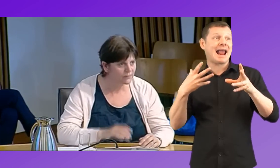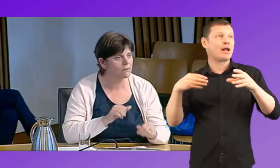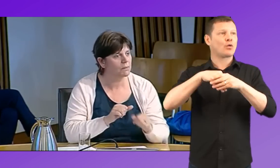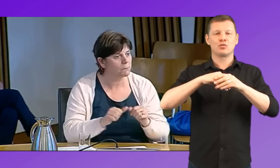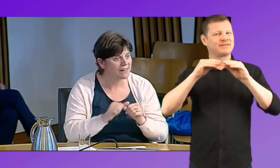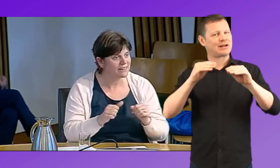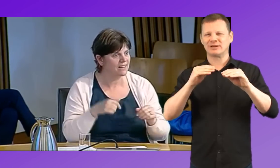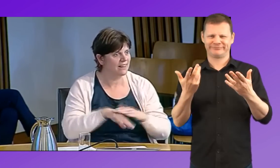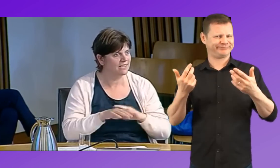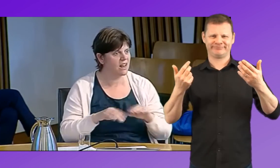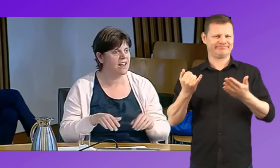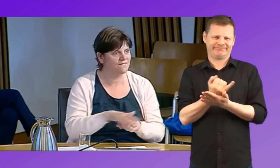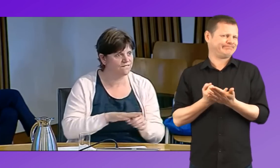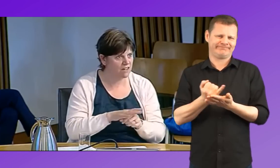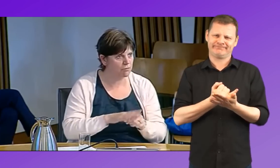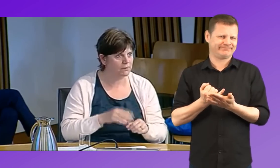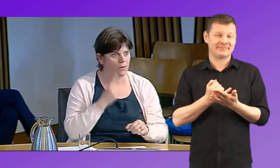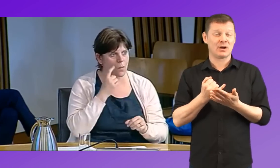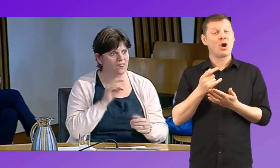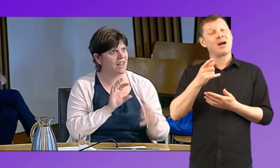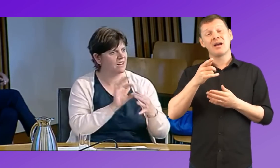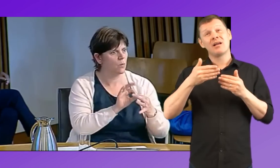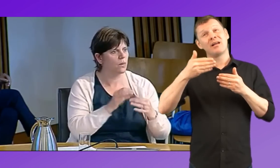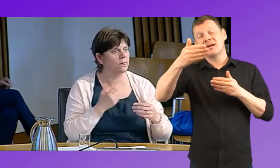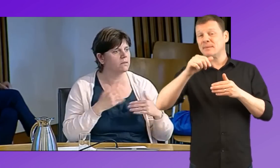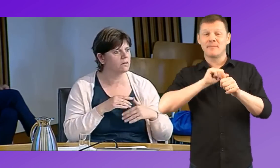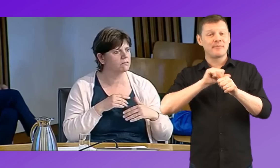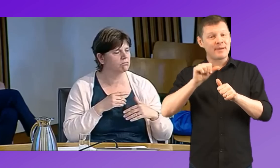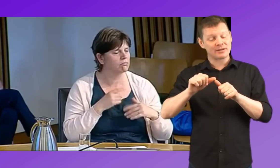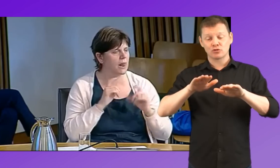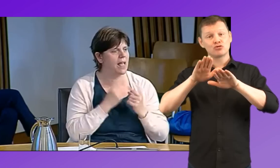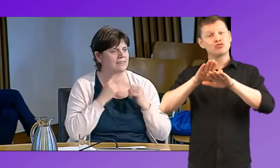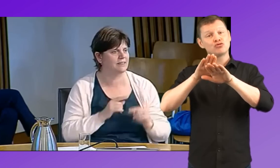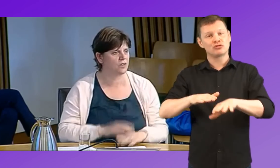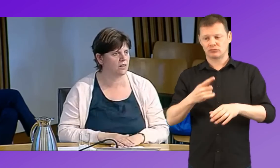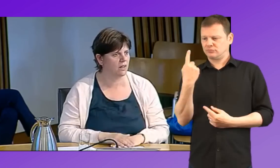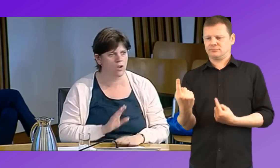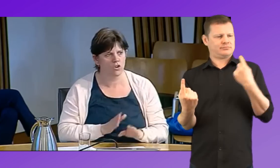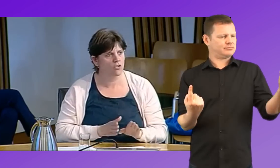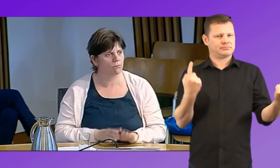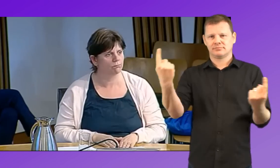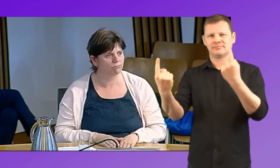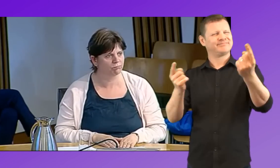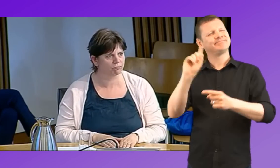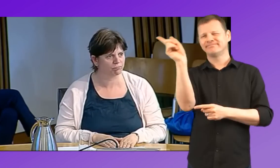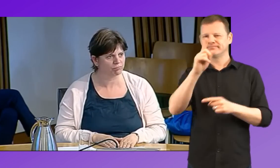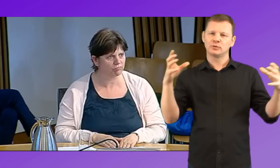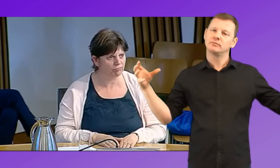supposedly inclusive. What would be better is if we had children in smaller group